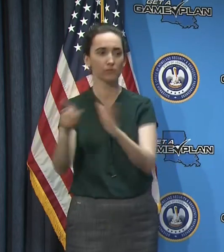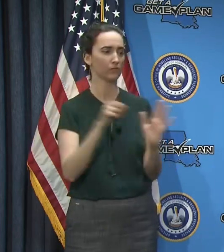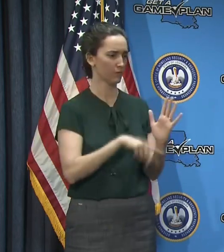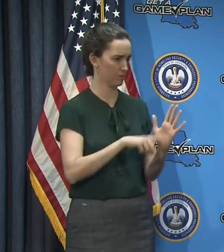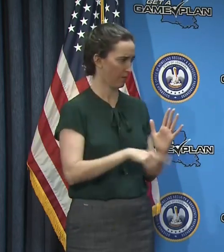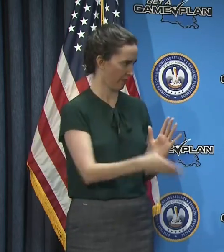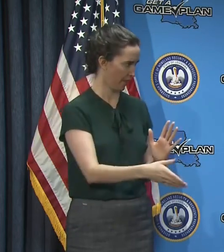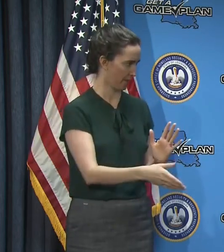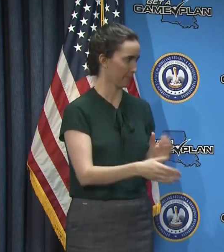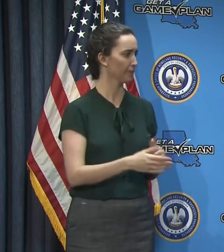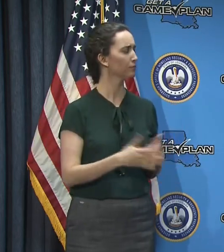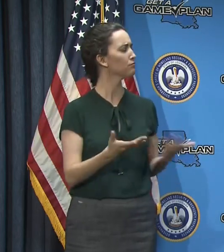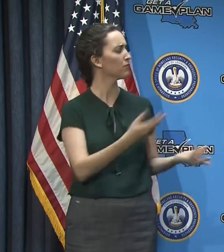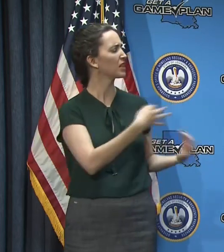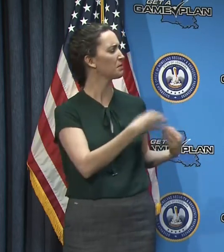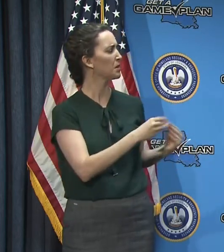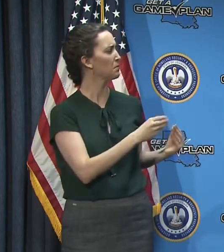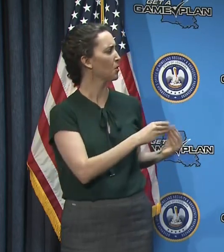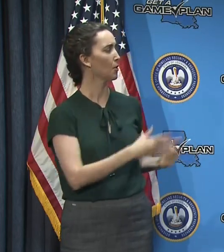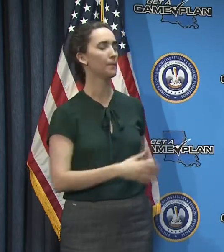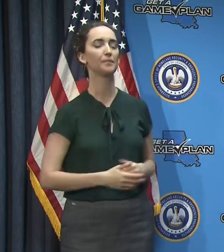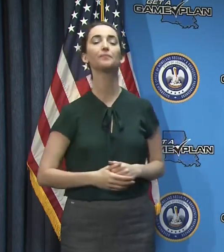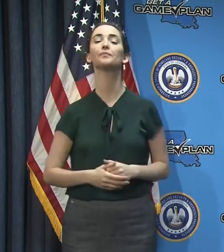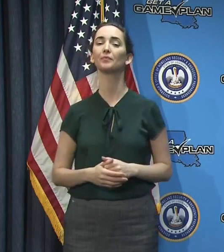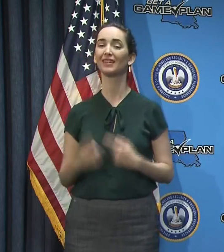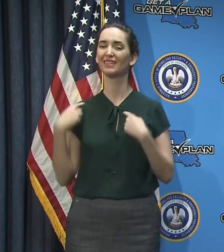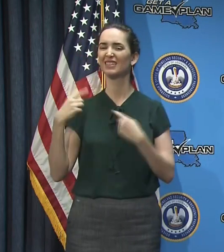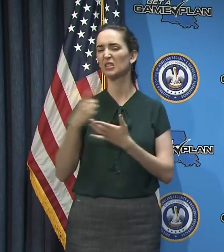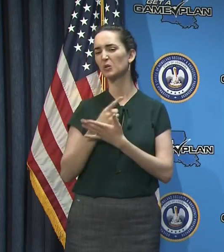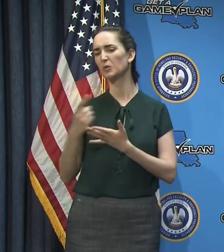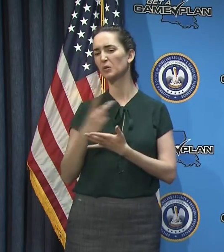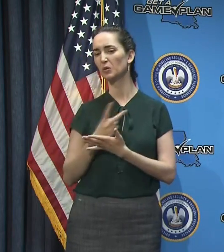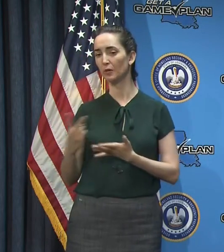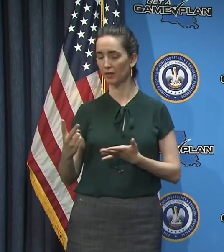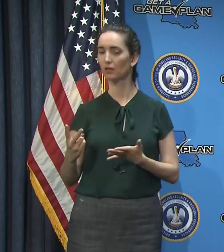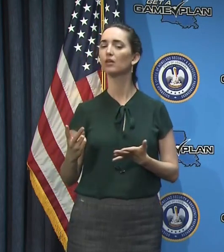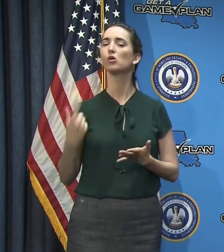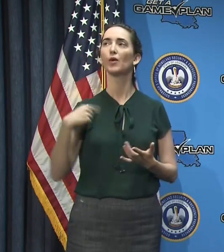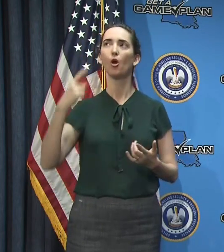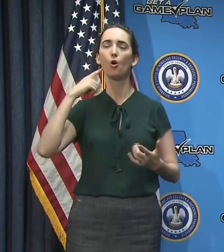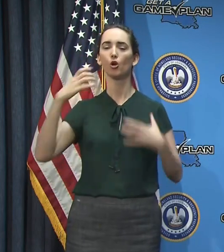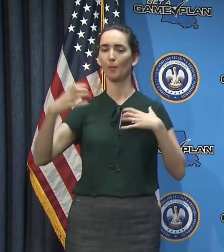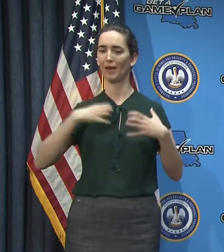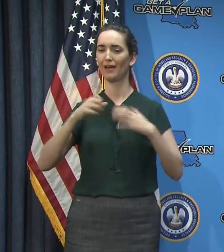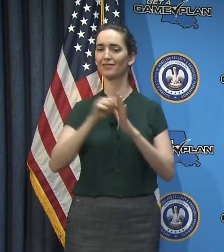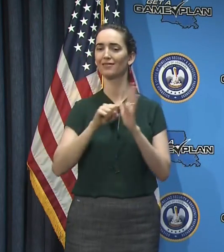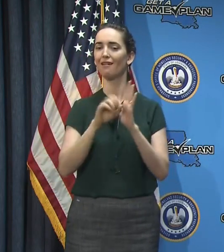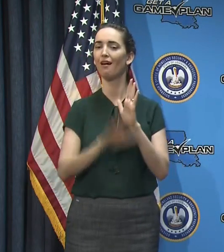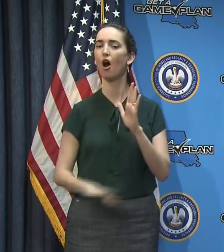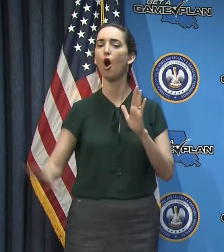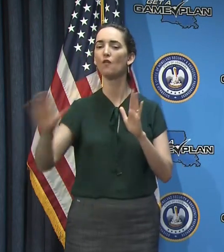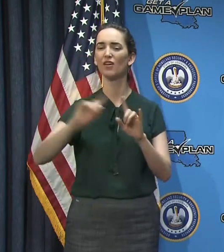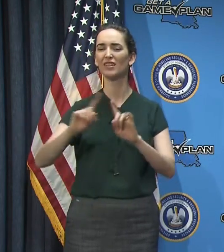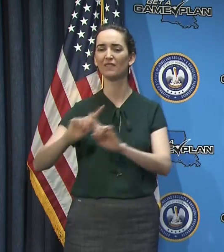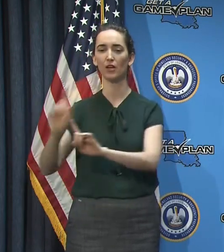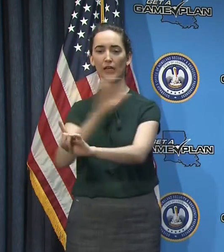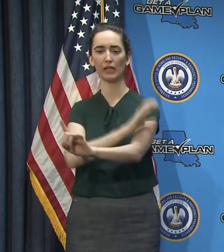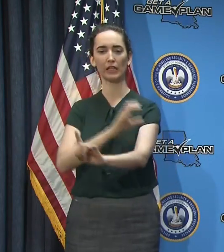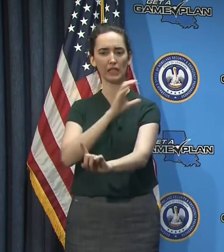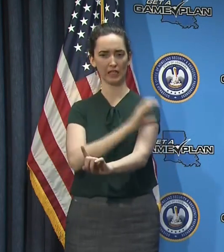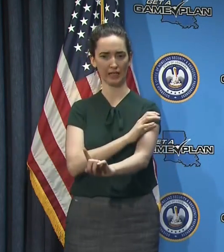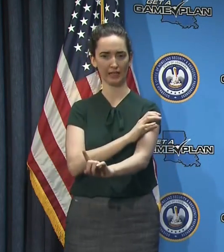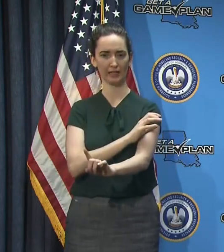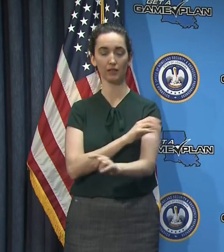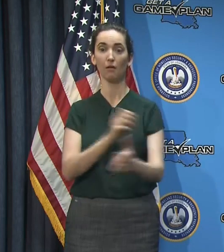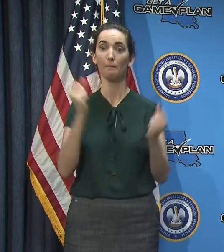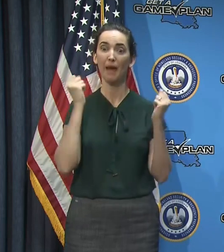complaints, um, over the last couple of weeks about clinics of various types all over the state of Louisiana, not necessarily